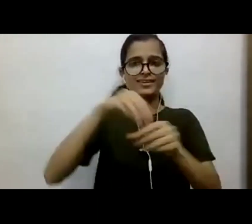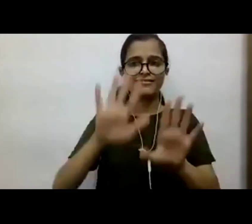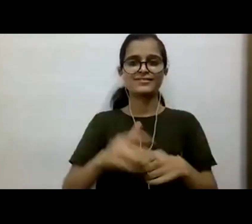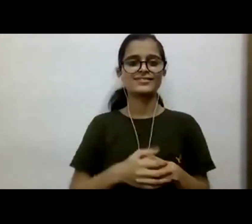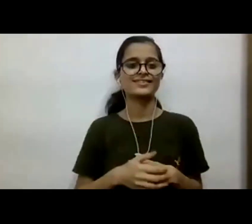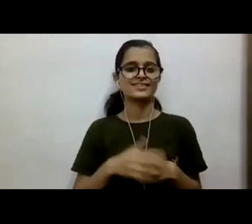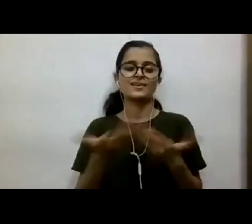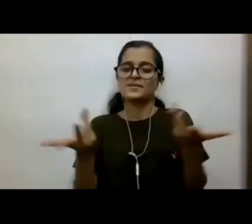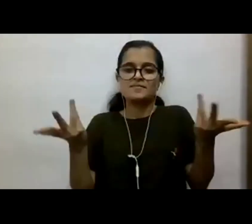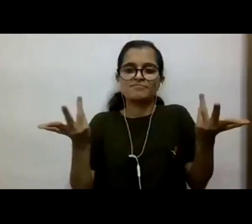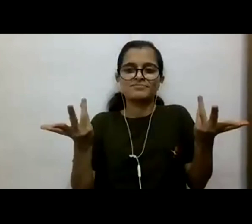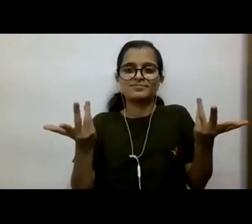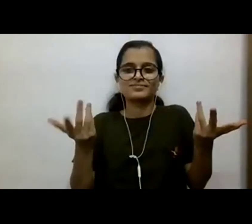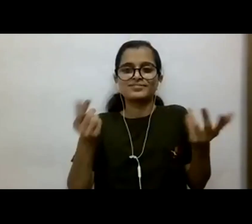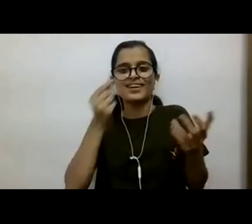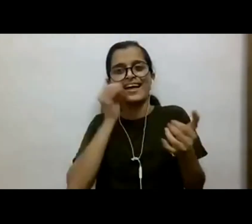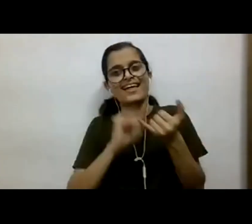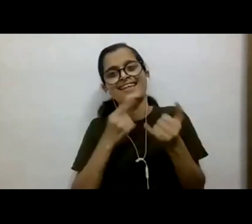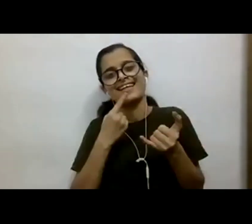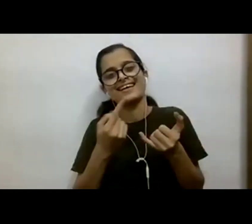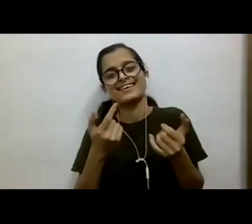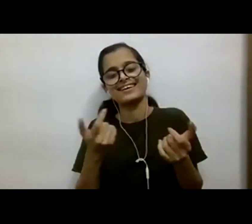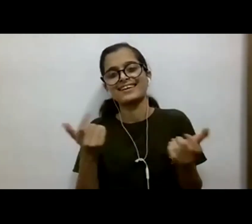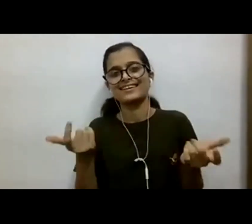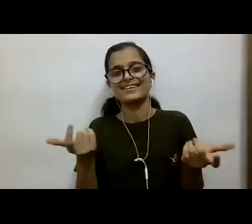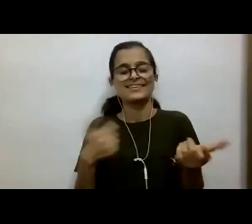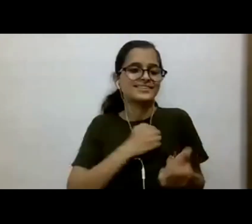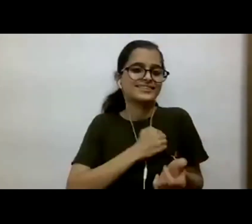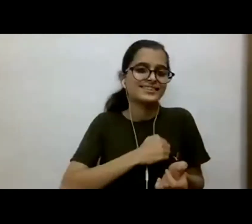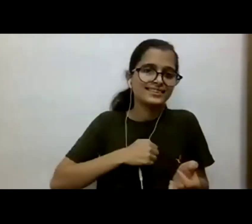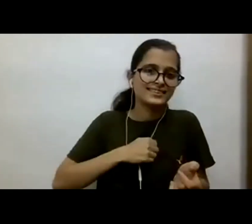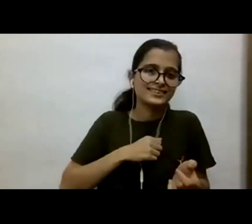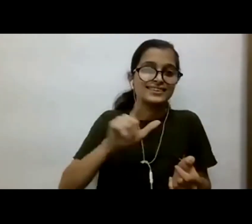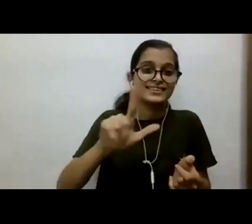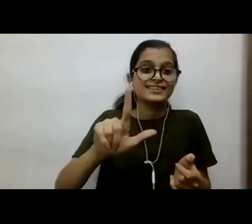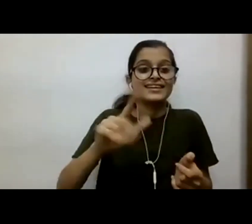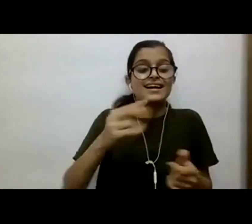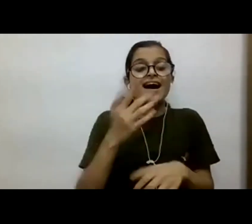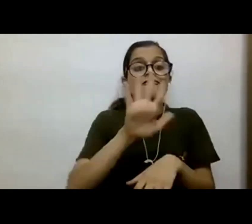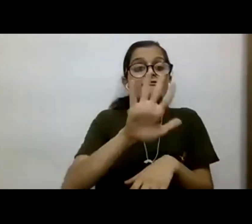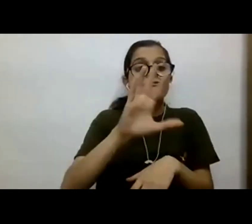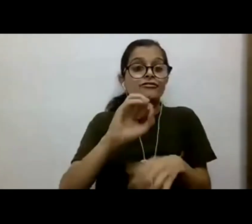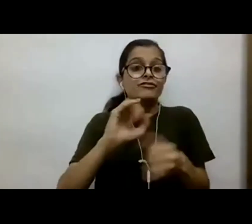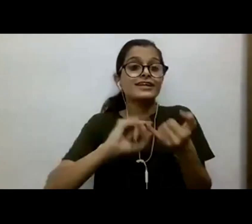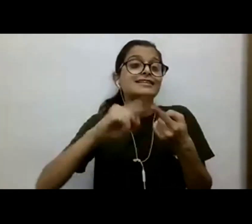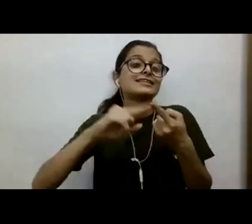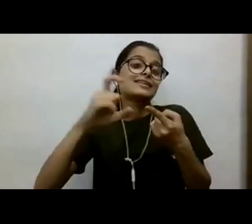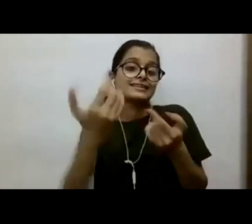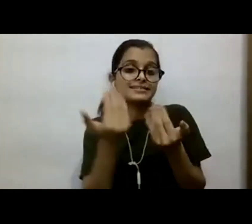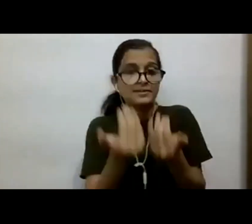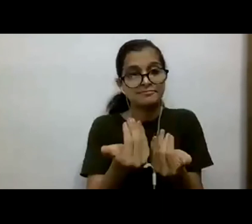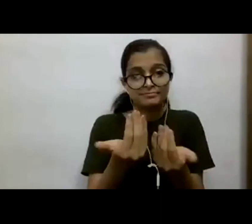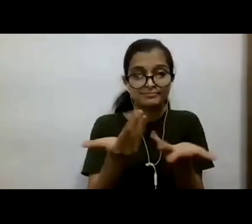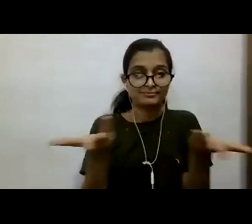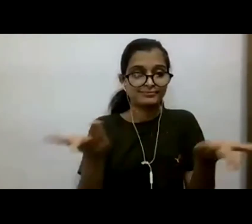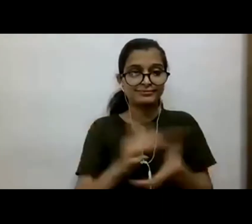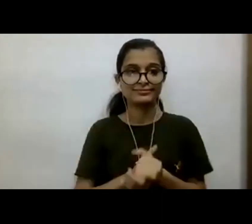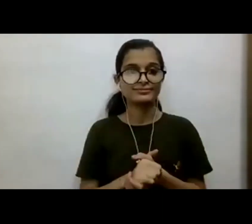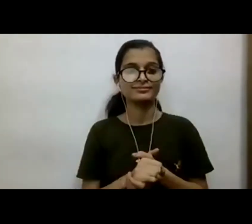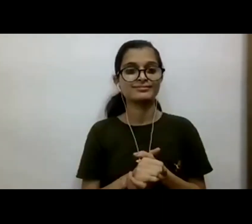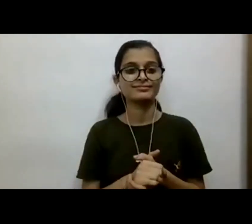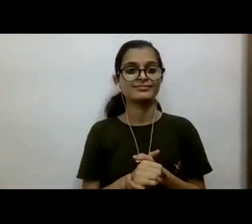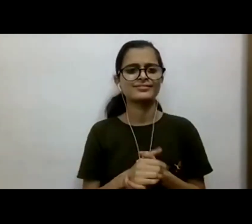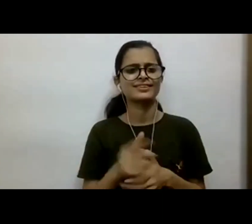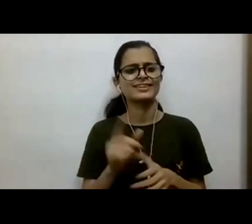So, going to in the breakout room in like 50 seconds. So, we have, yeah, one minute.